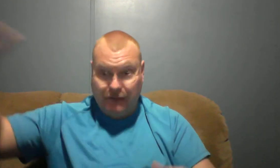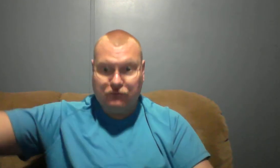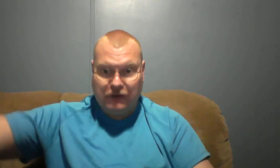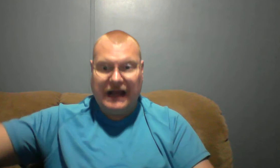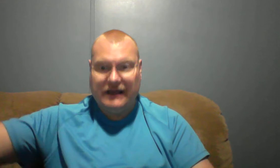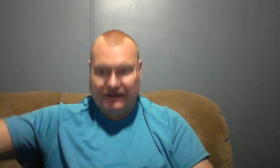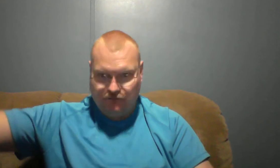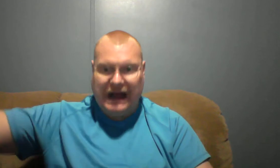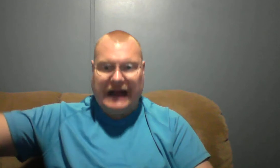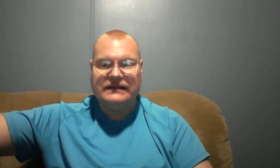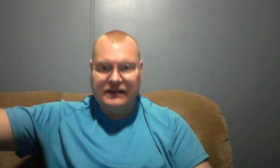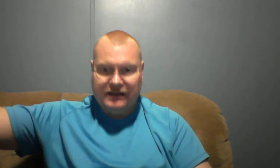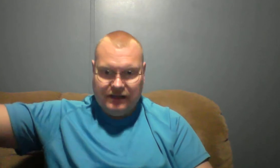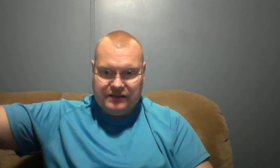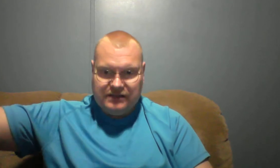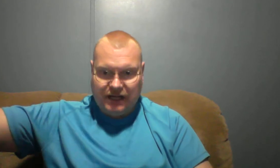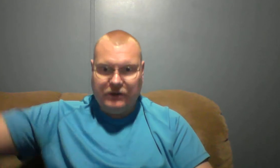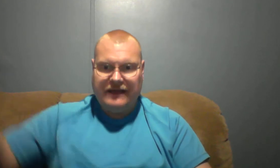have right to go to heaven.